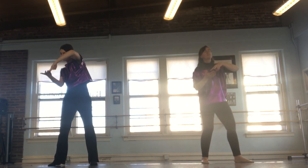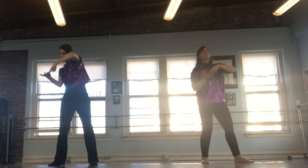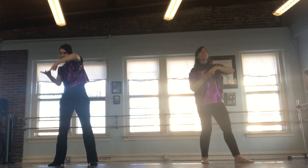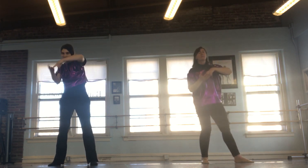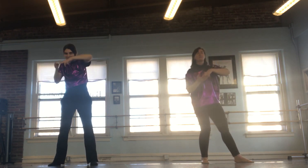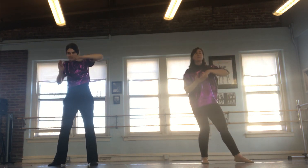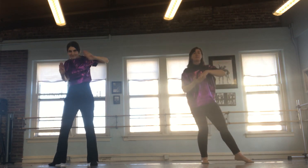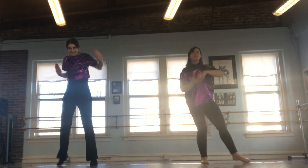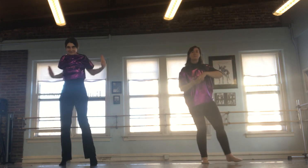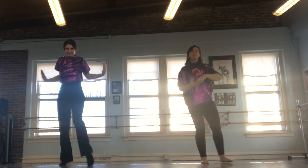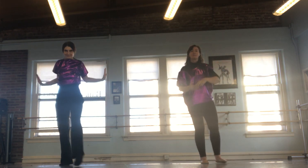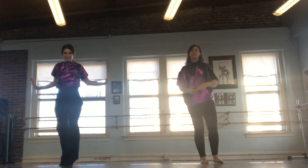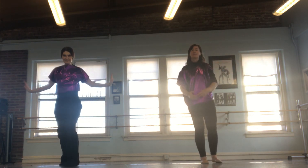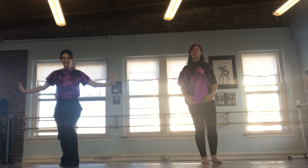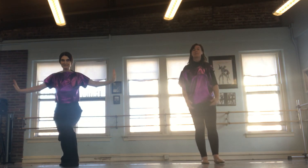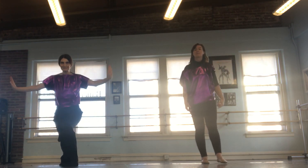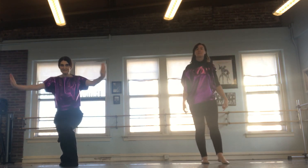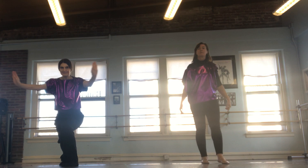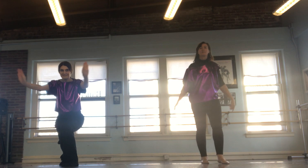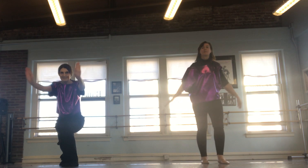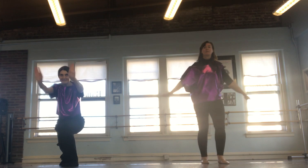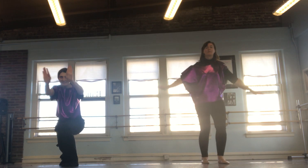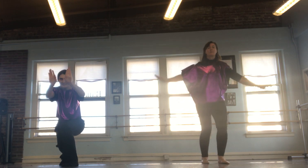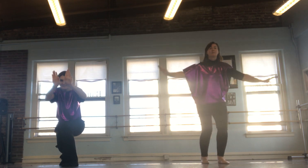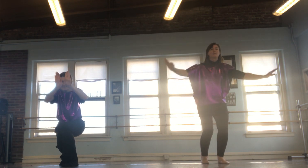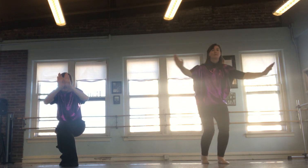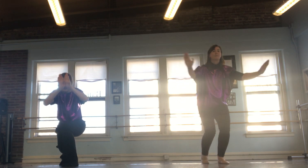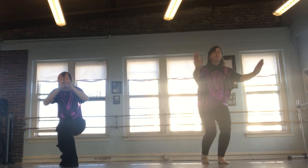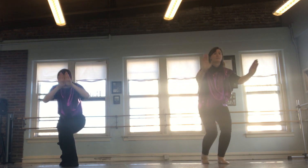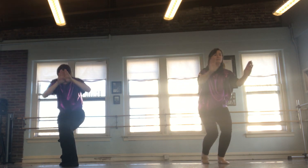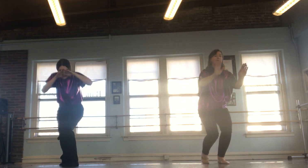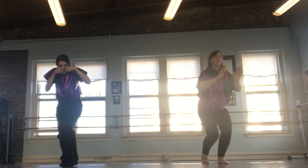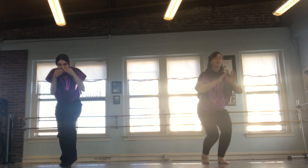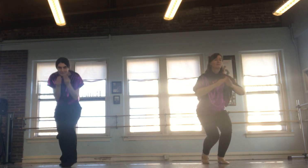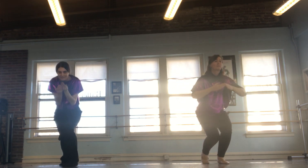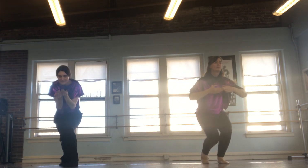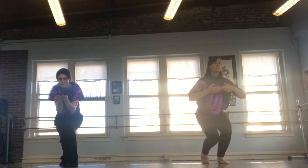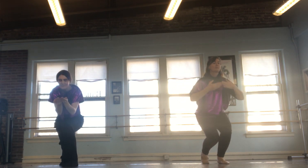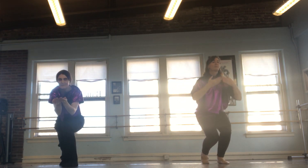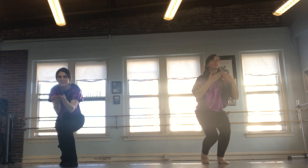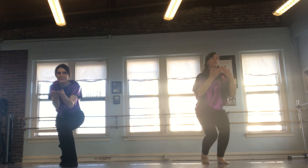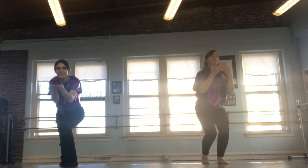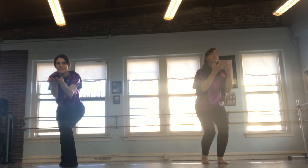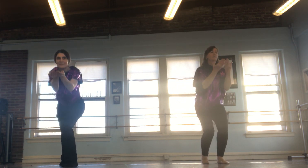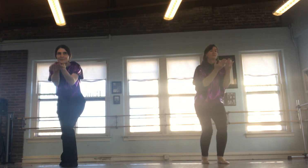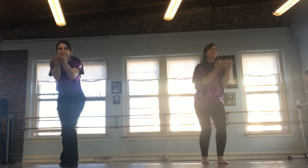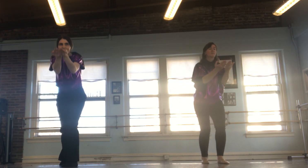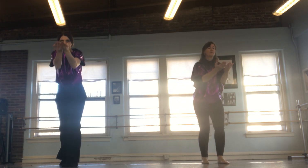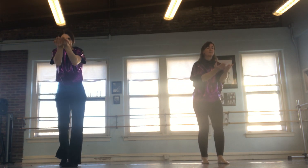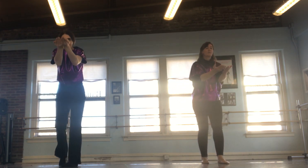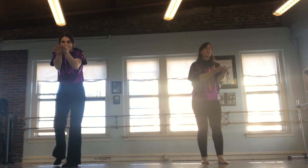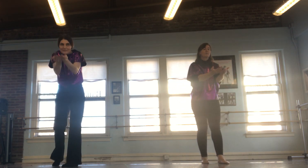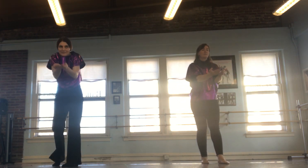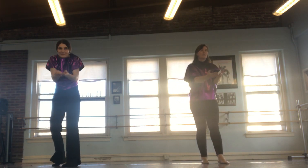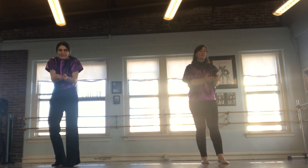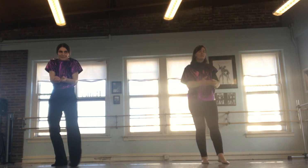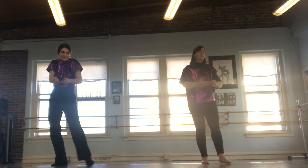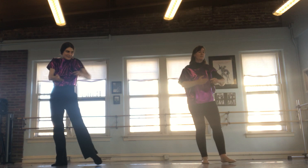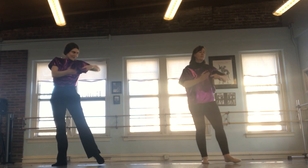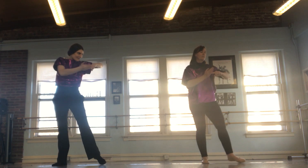And darkness in your hands Beginning and the